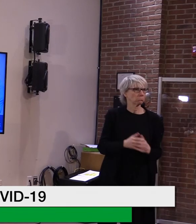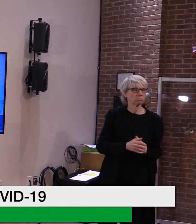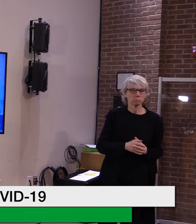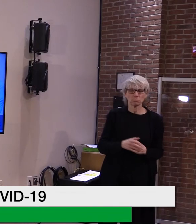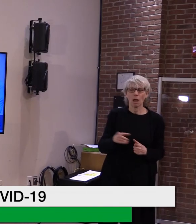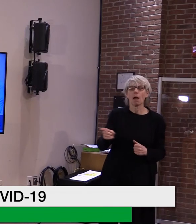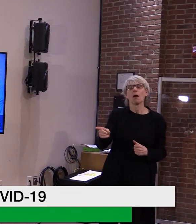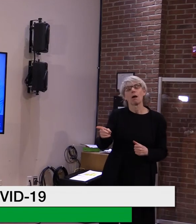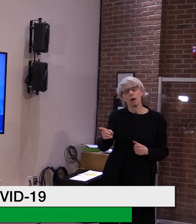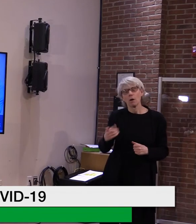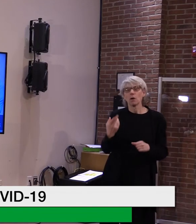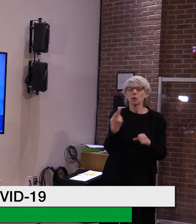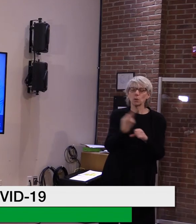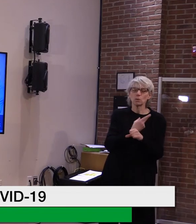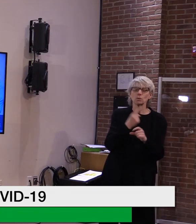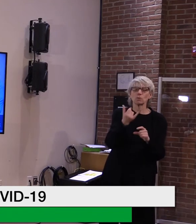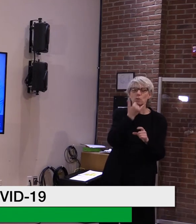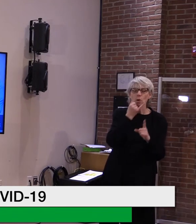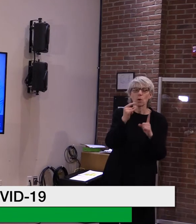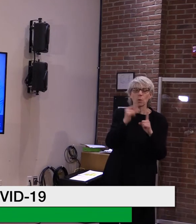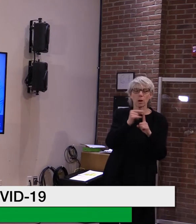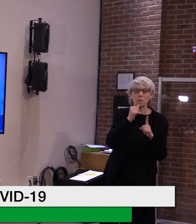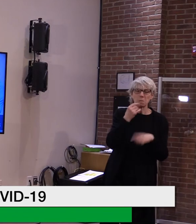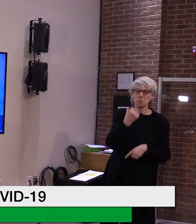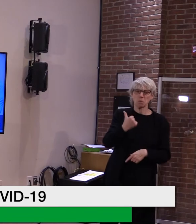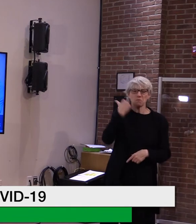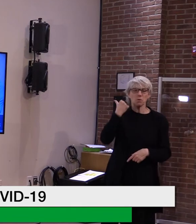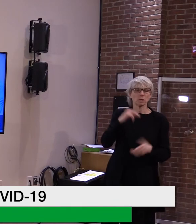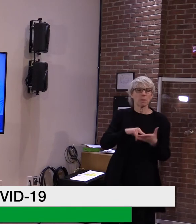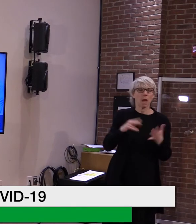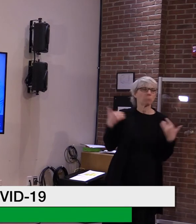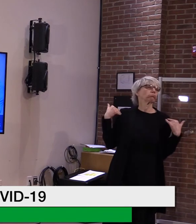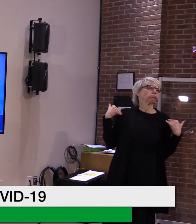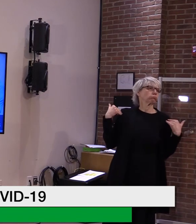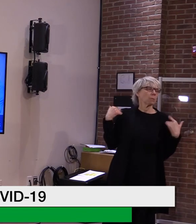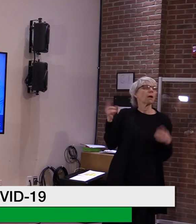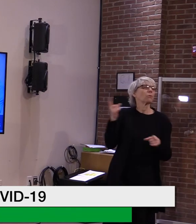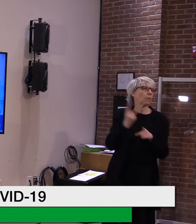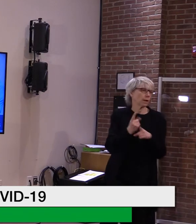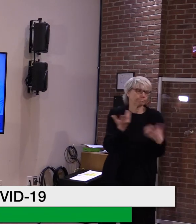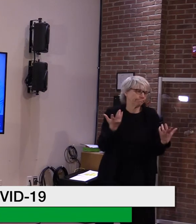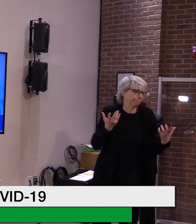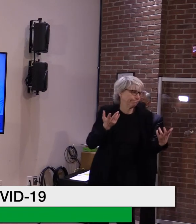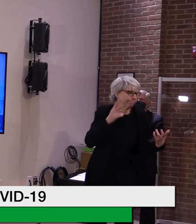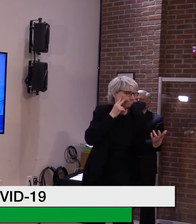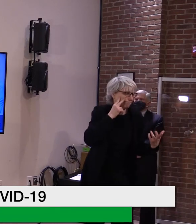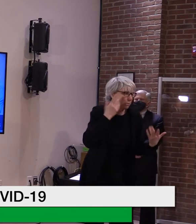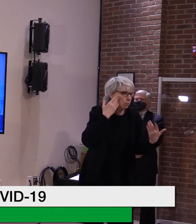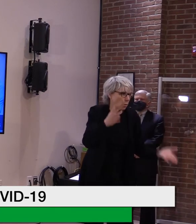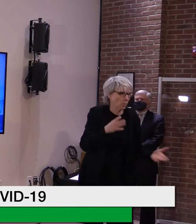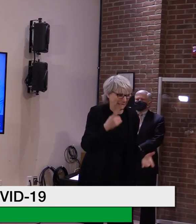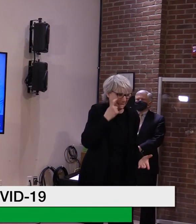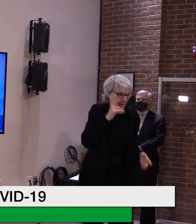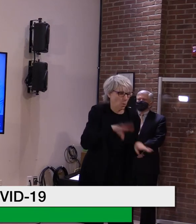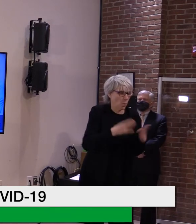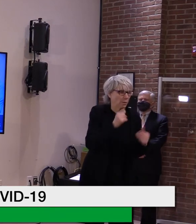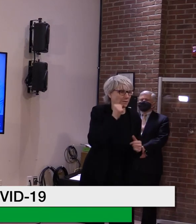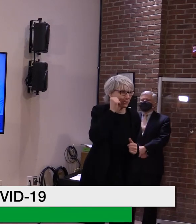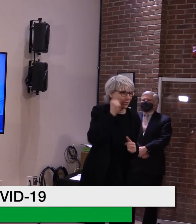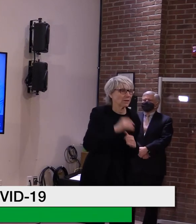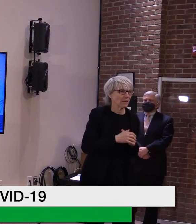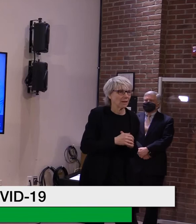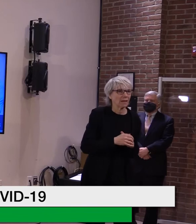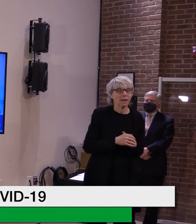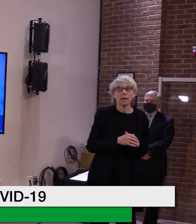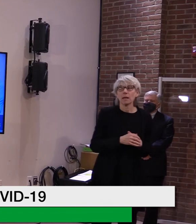Maybe I should have used the word decline. Yeah. Yeah. Too early at this point, because we're, and we're using both, um,